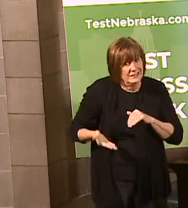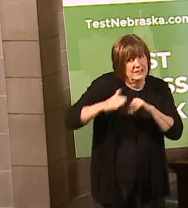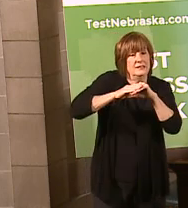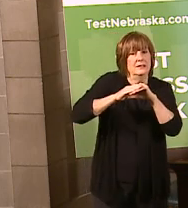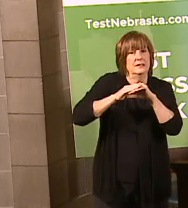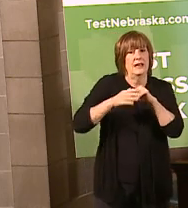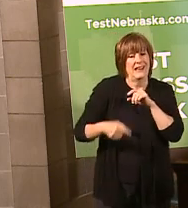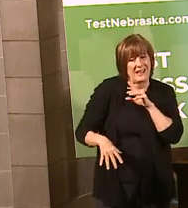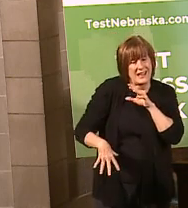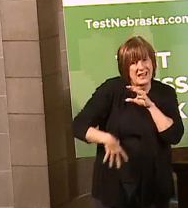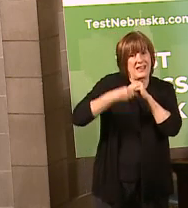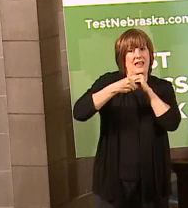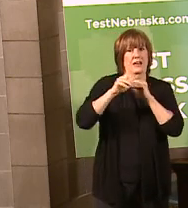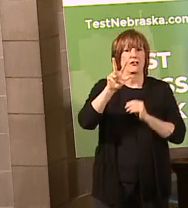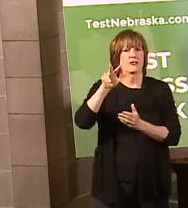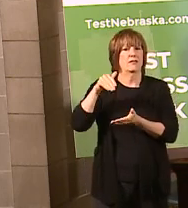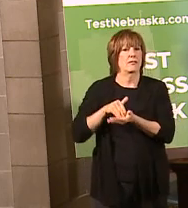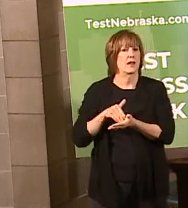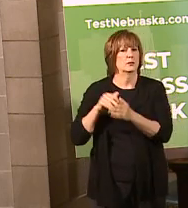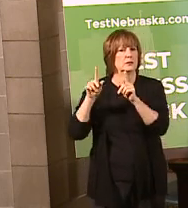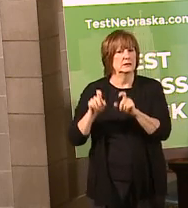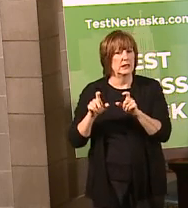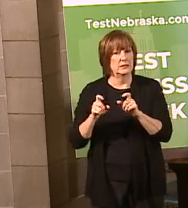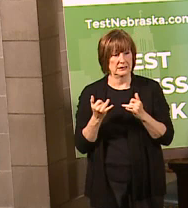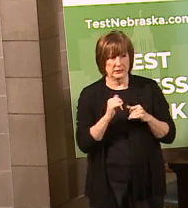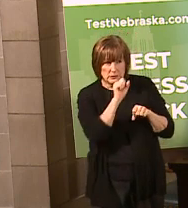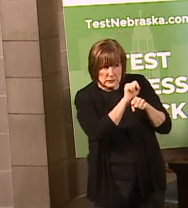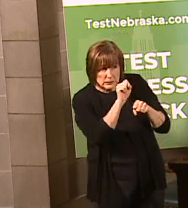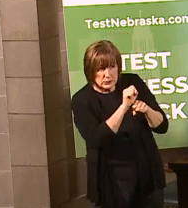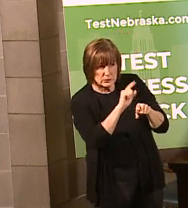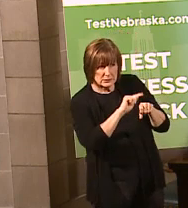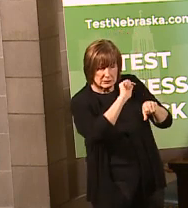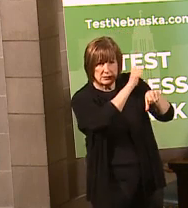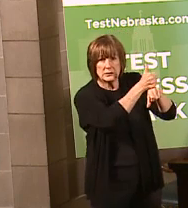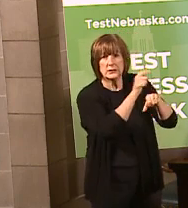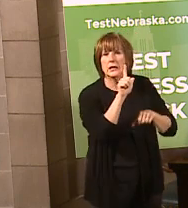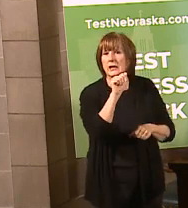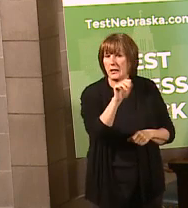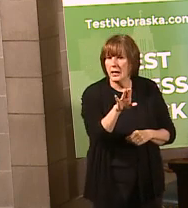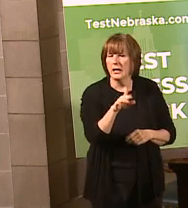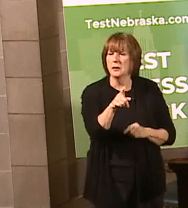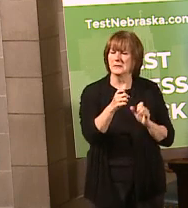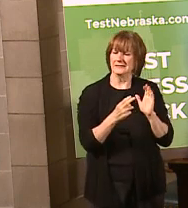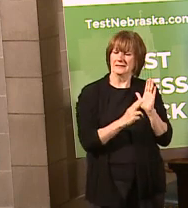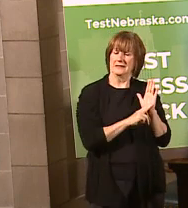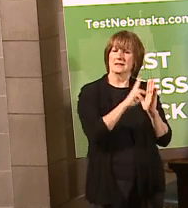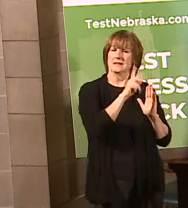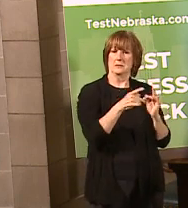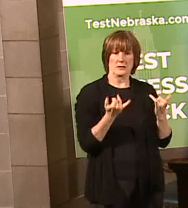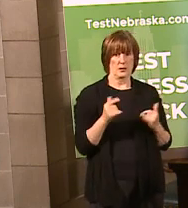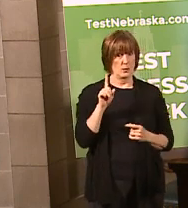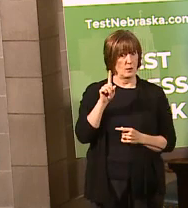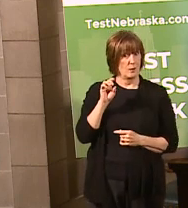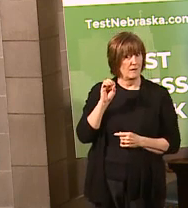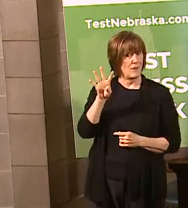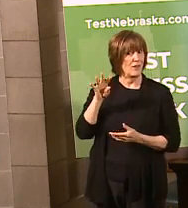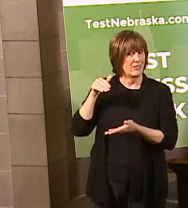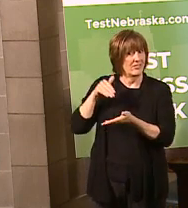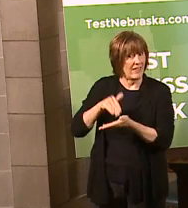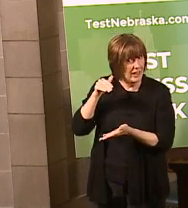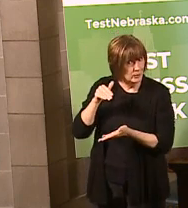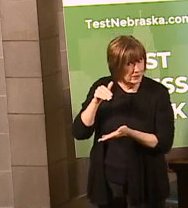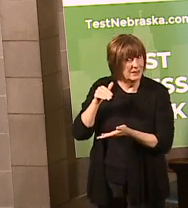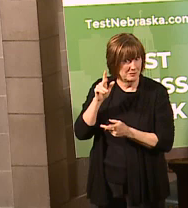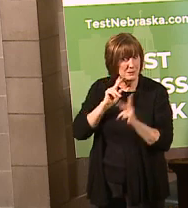,000 tests. We're working on getting that lab set up right now. We want people to sign up. We've got 104,000 people that are signed up right now.